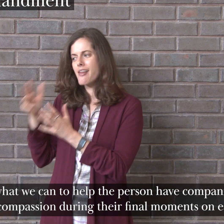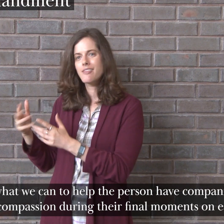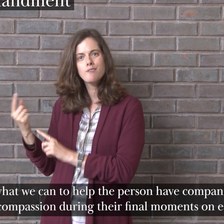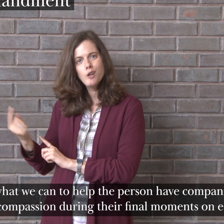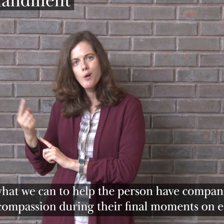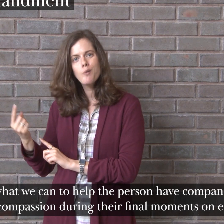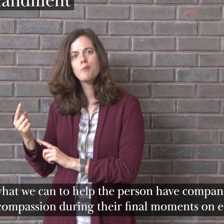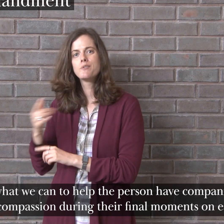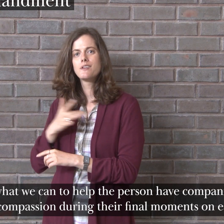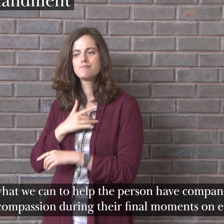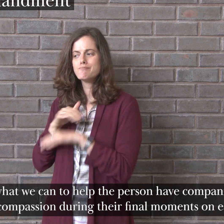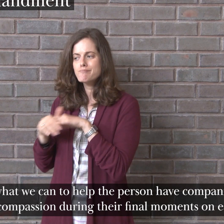on earth.